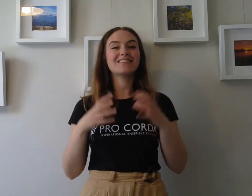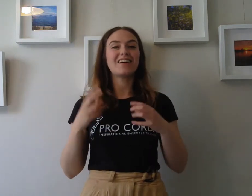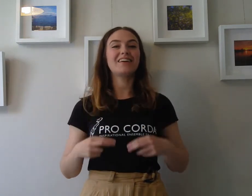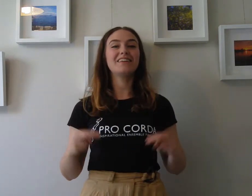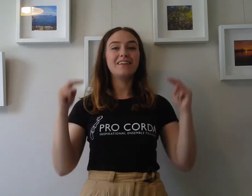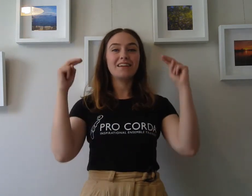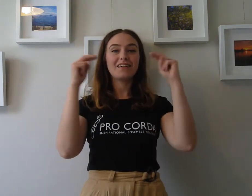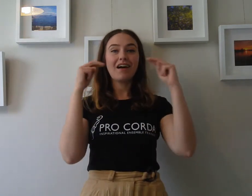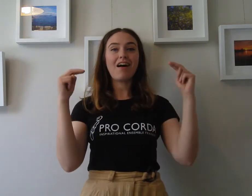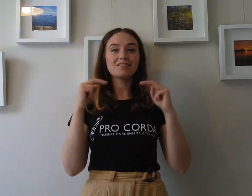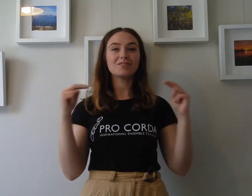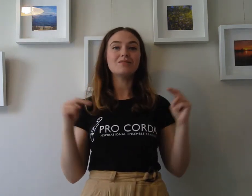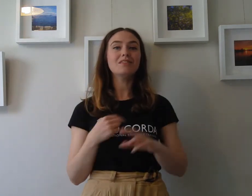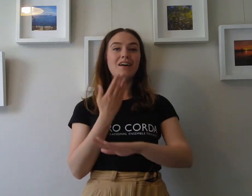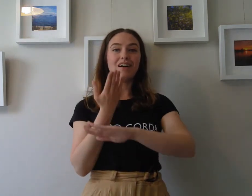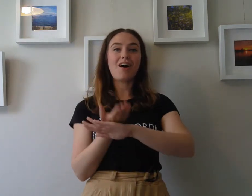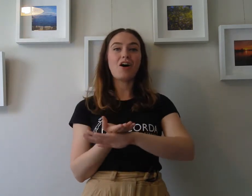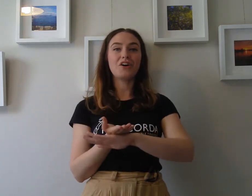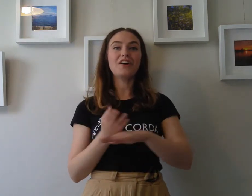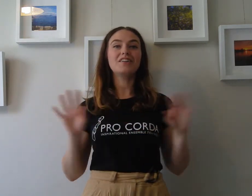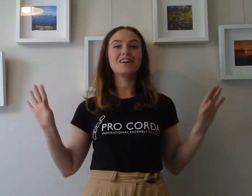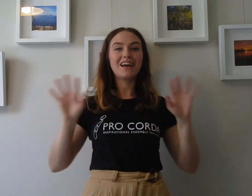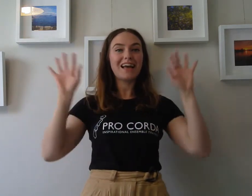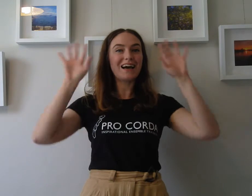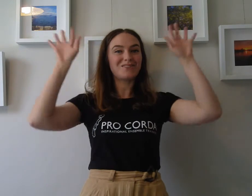sign castle on a cloud.